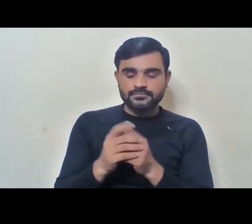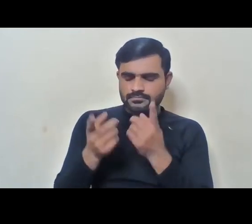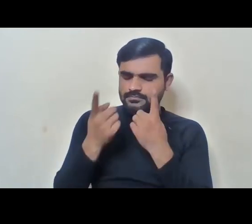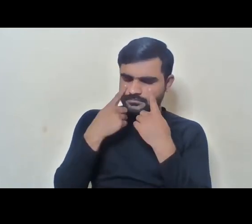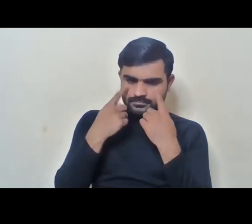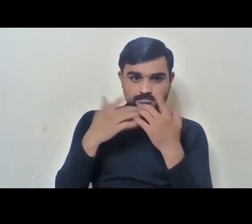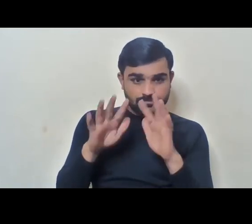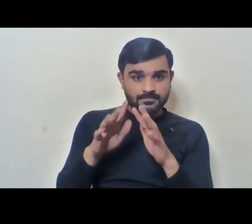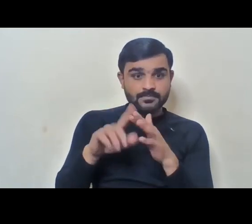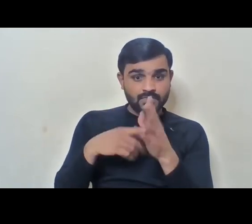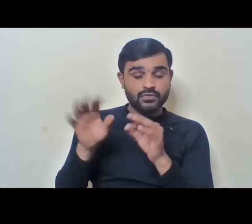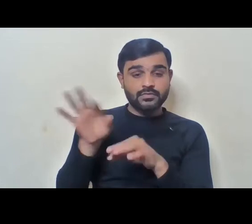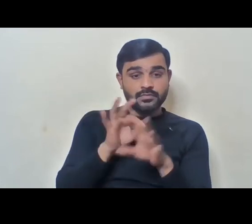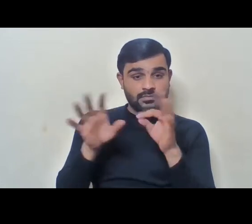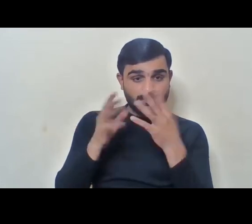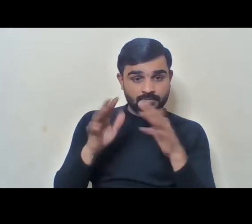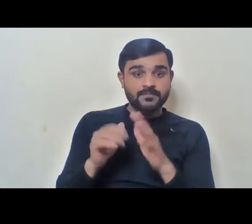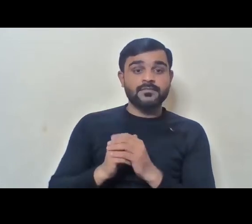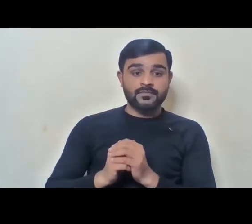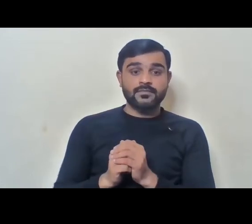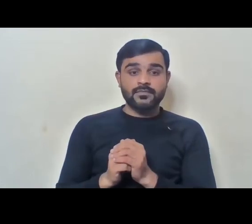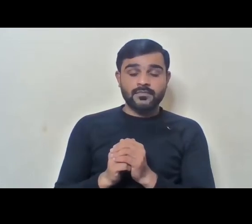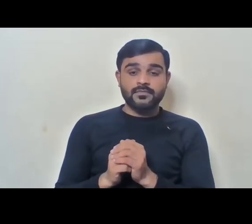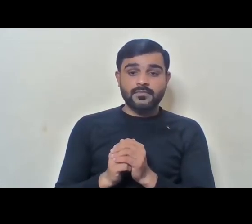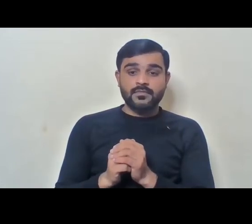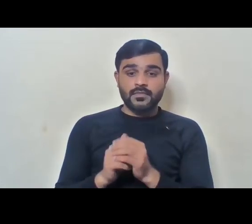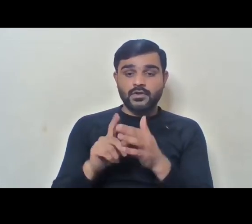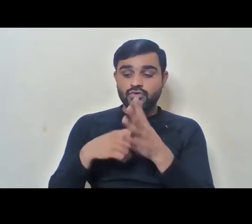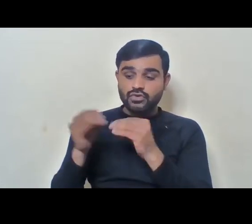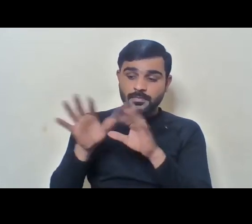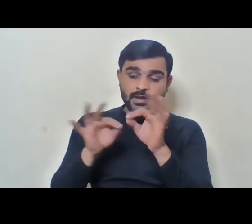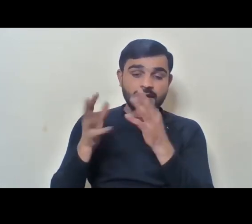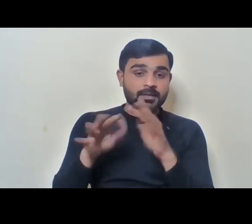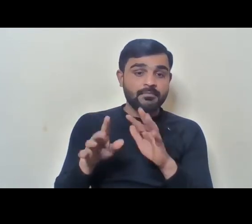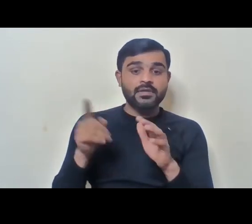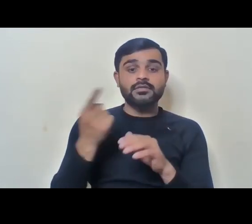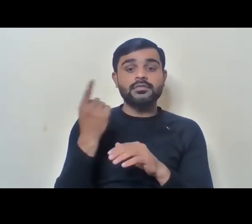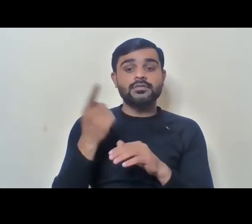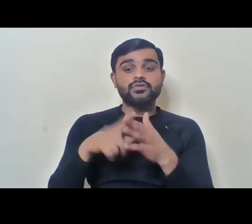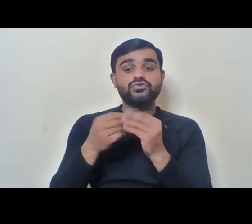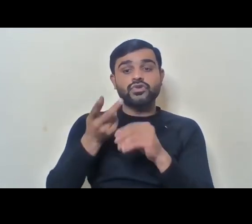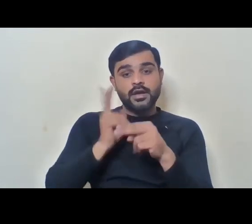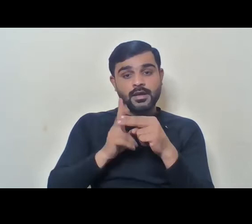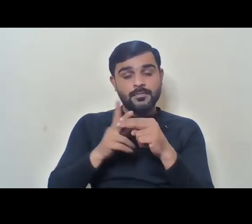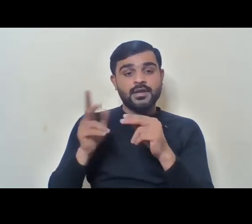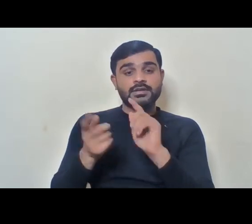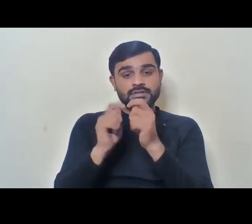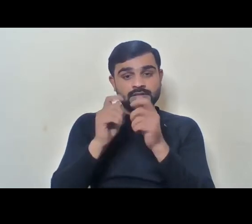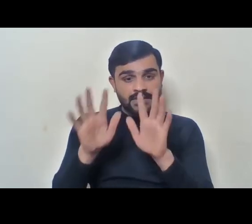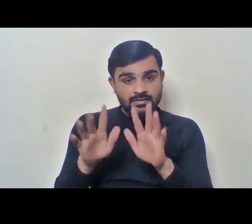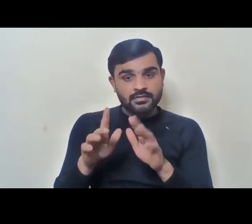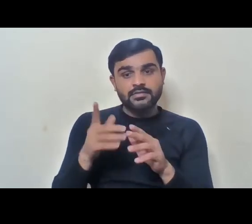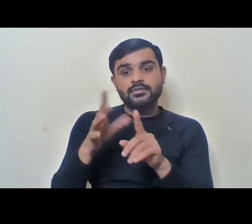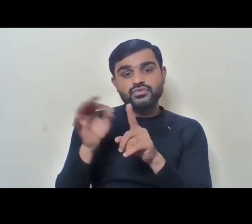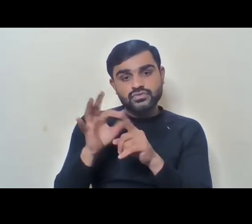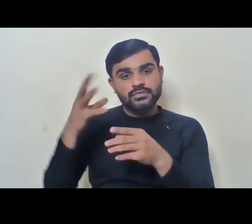posts in fragments. Only 10 posts are notified. Yes.